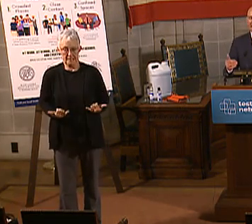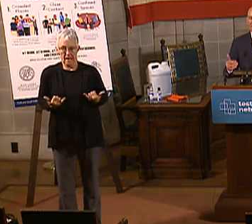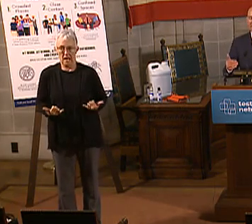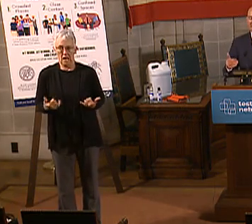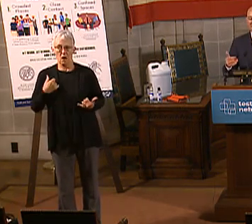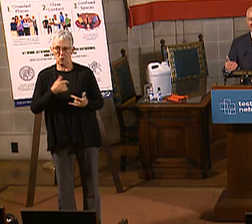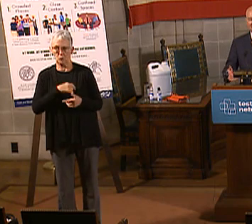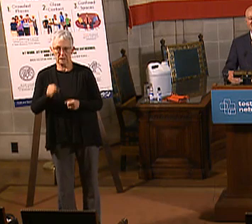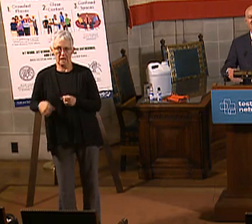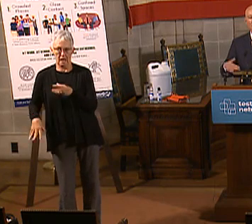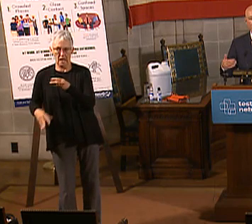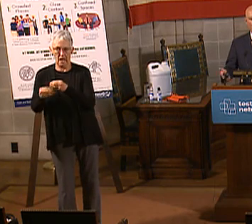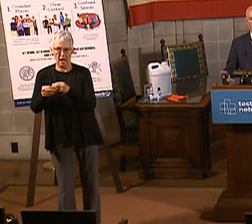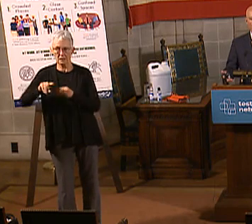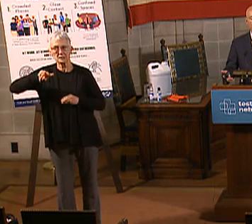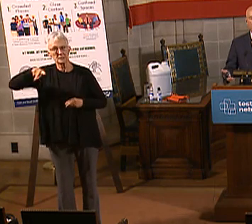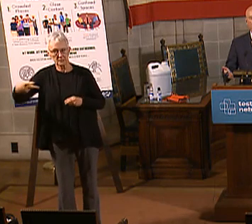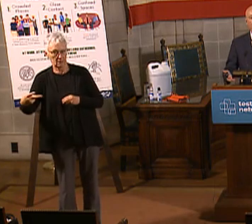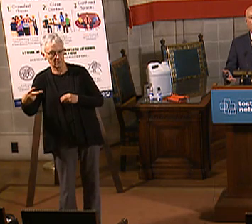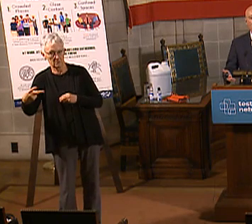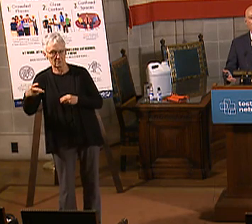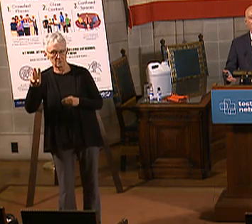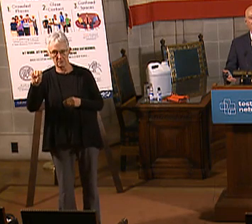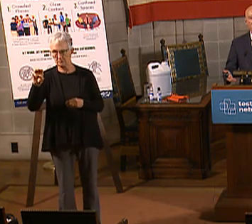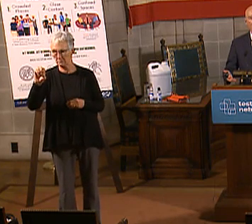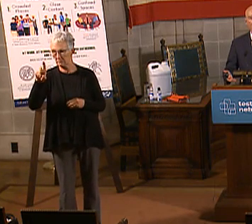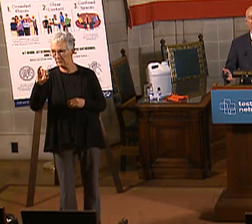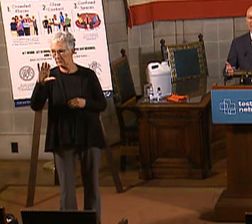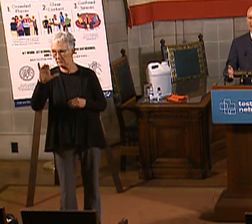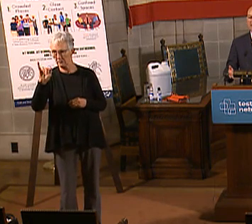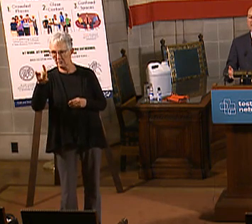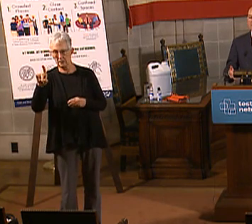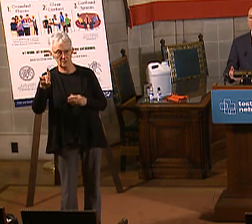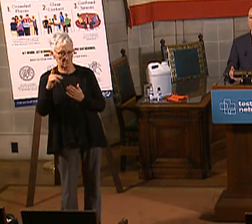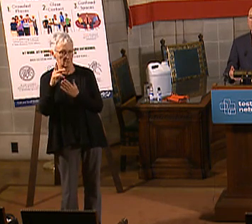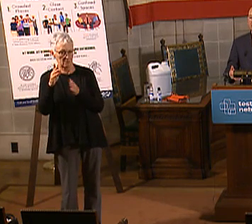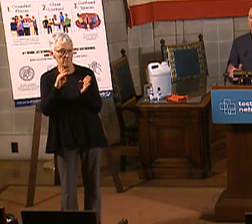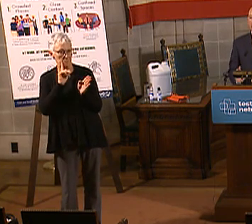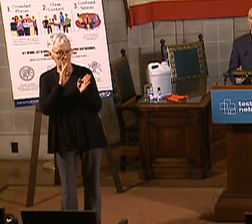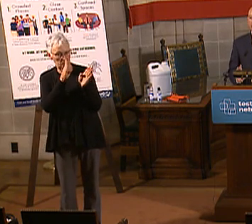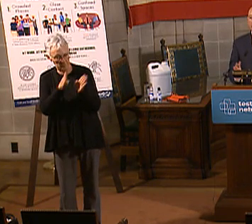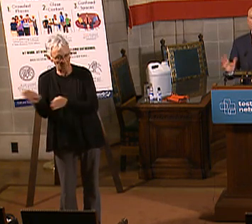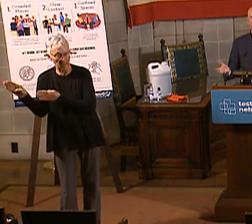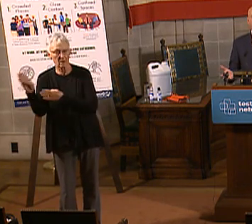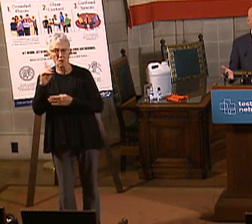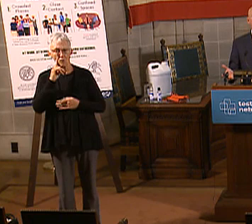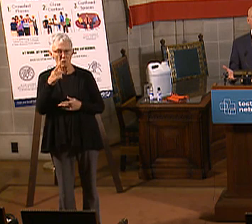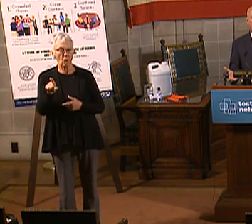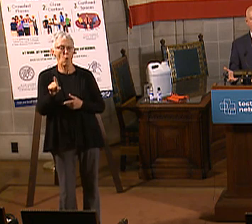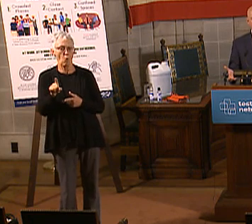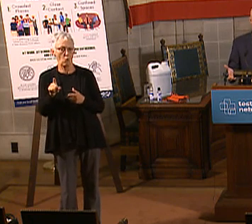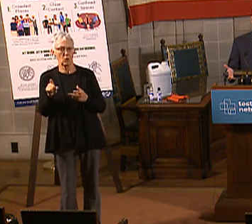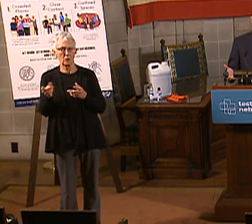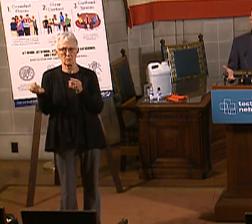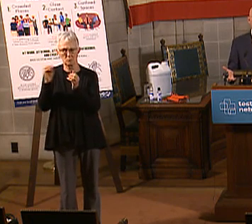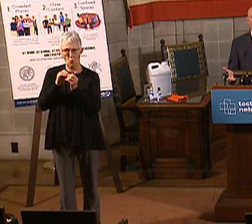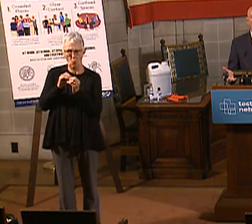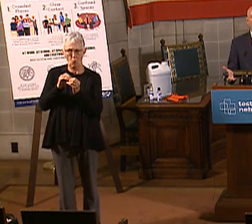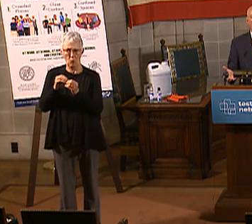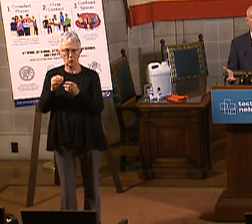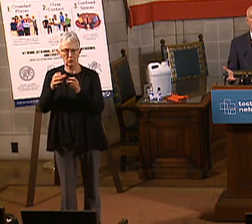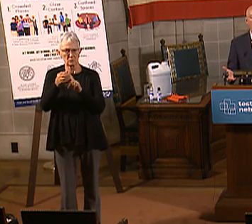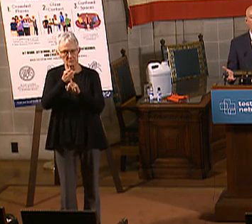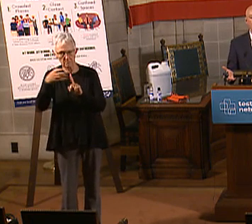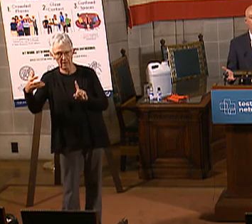able to be able to on that second-tiered plan that we have for the plan to really promote the kind of behaviors we want to look